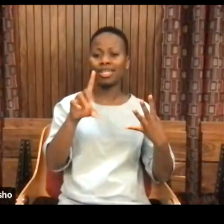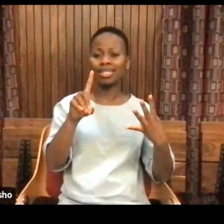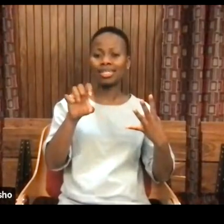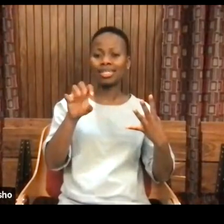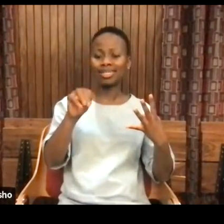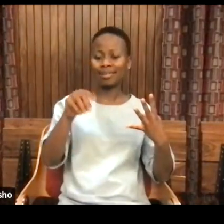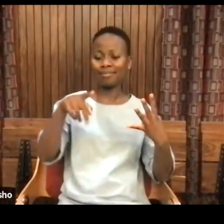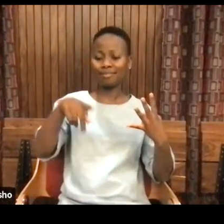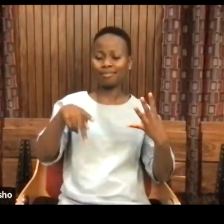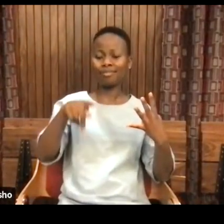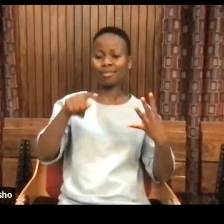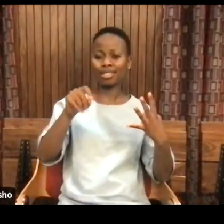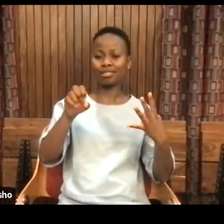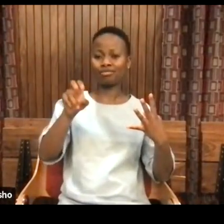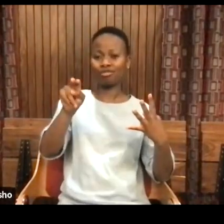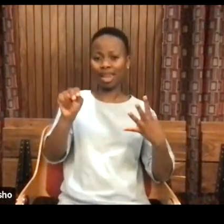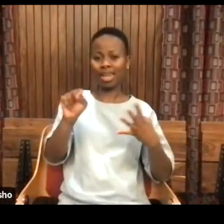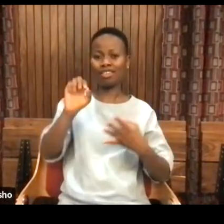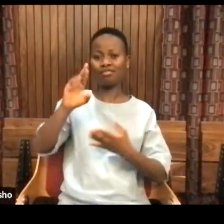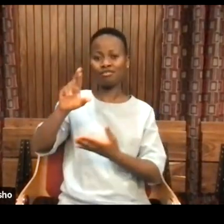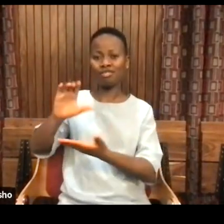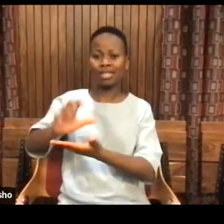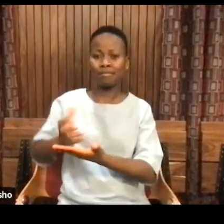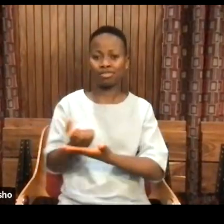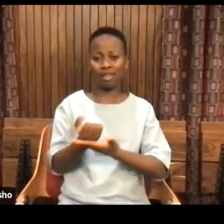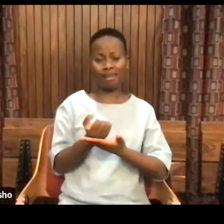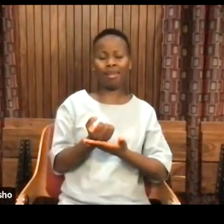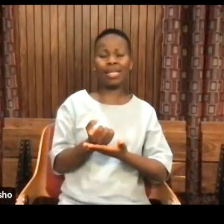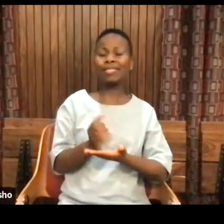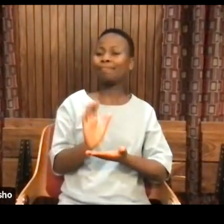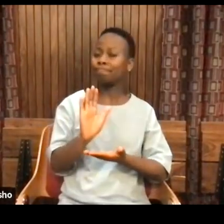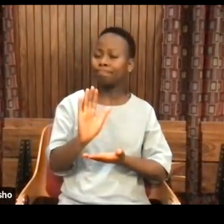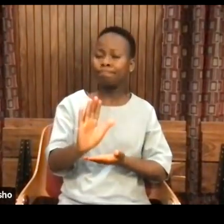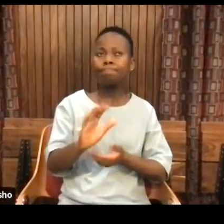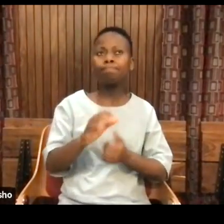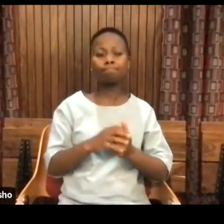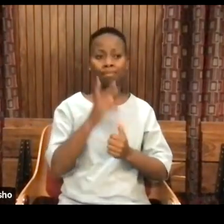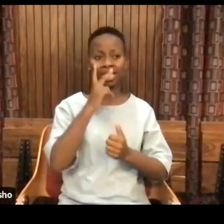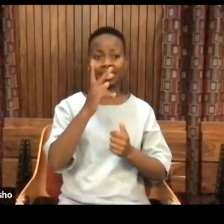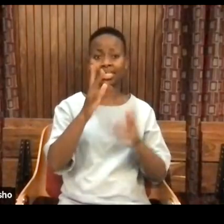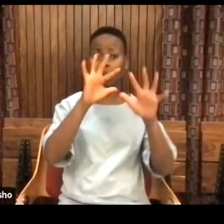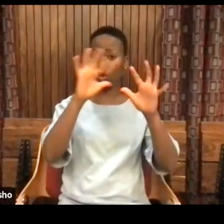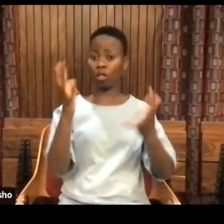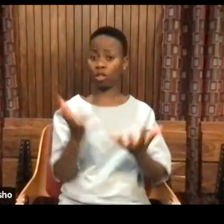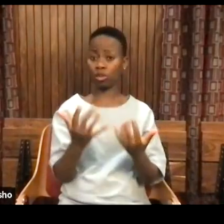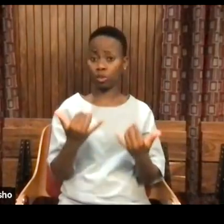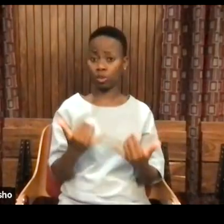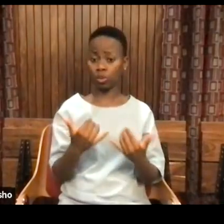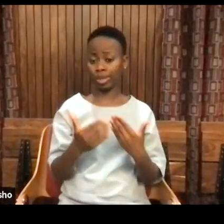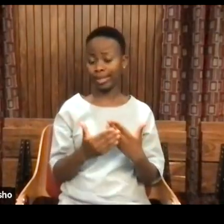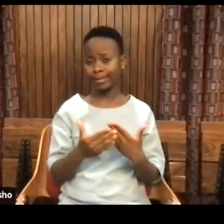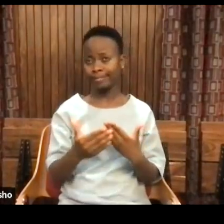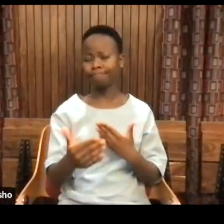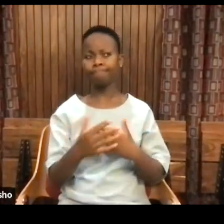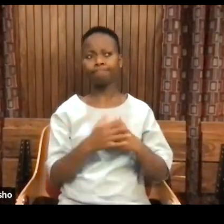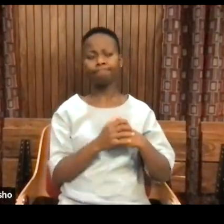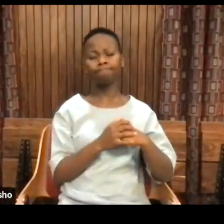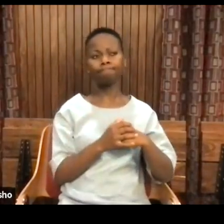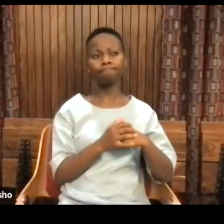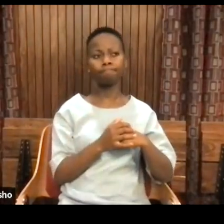The Redemptive Narrative. If you look all over the world today, there's something